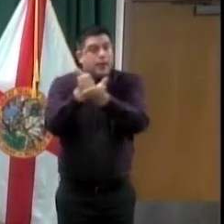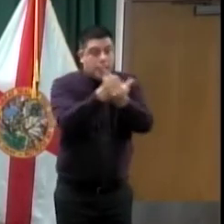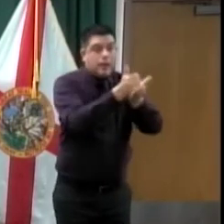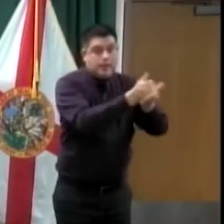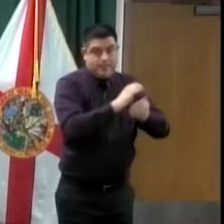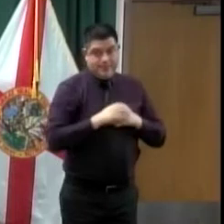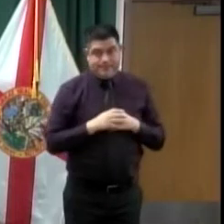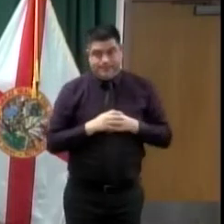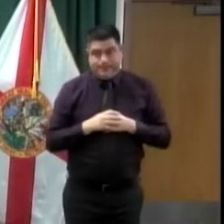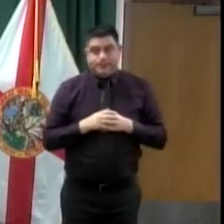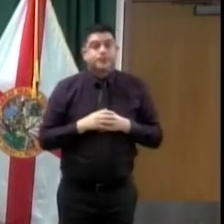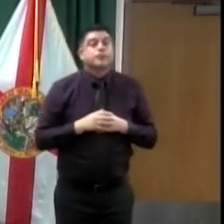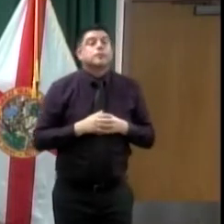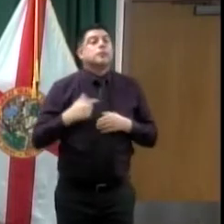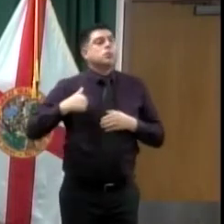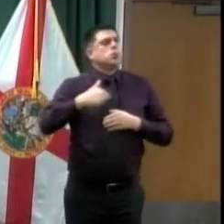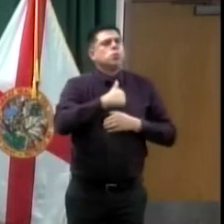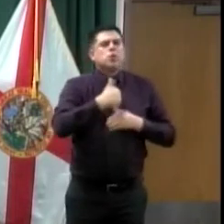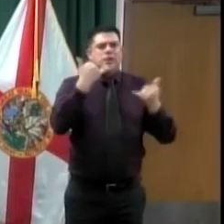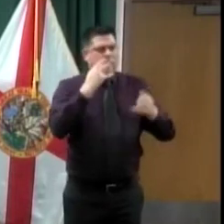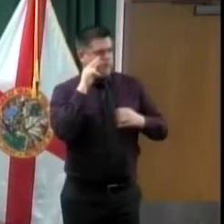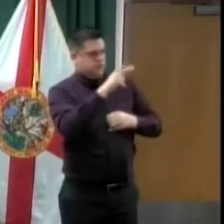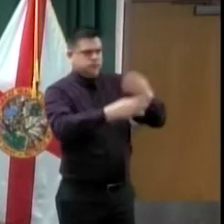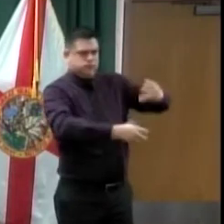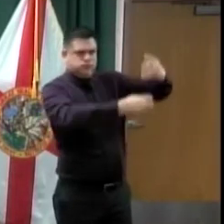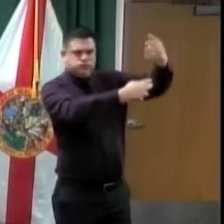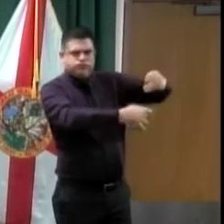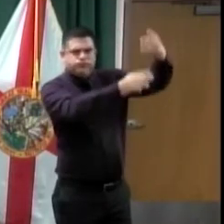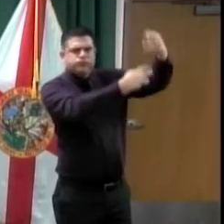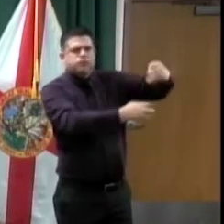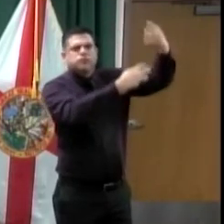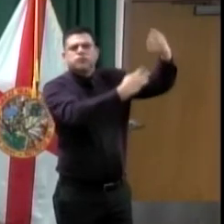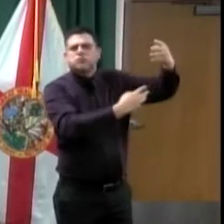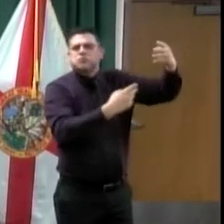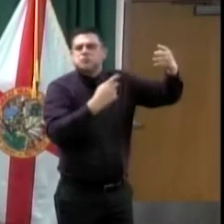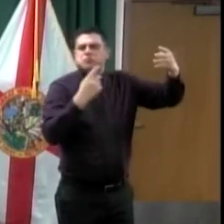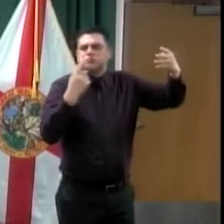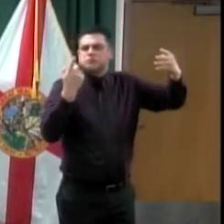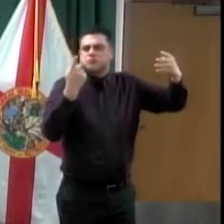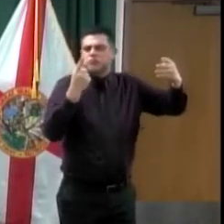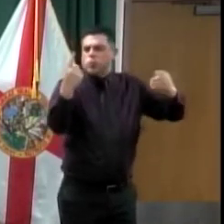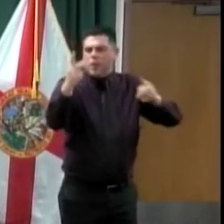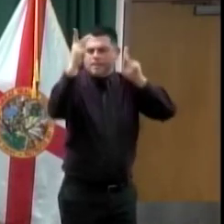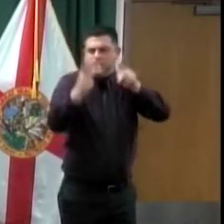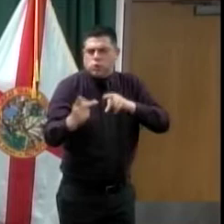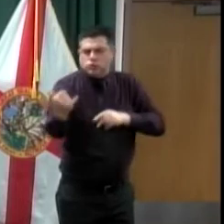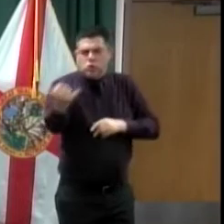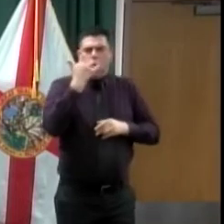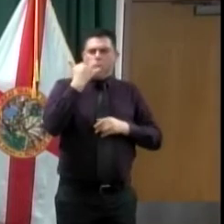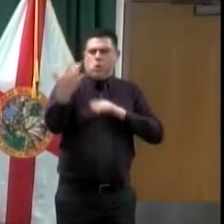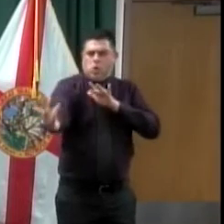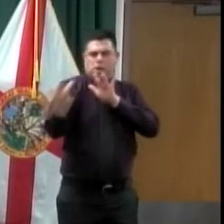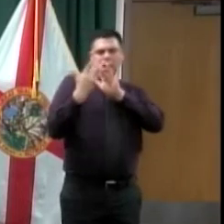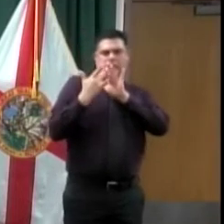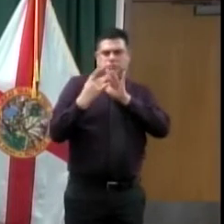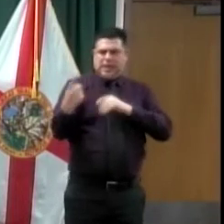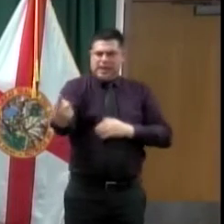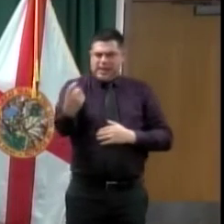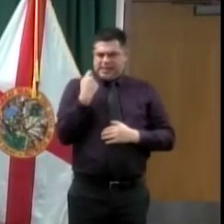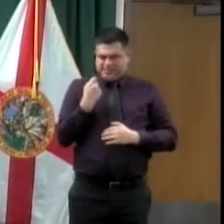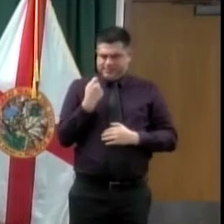well, and we've had some questions. So one of the questions that we had before I opened it up for other questions is, well, which executive order